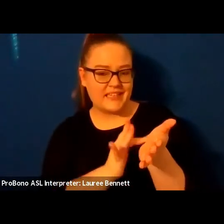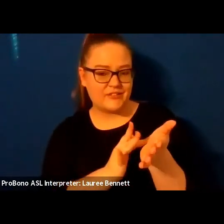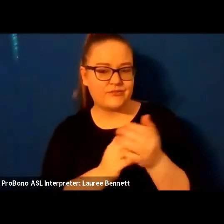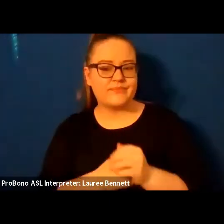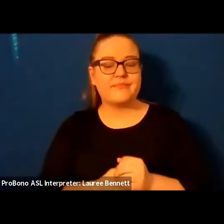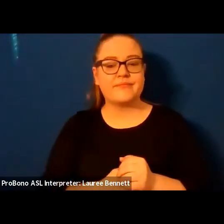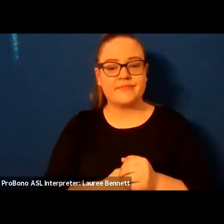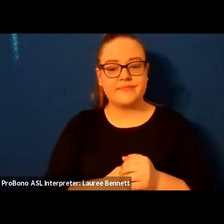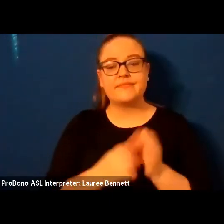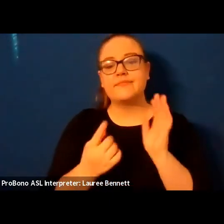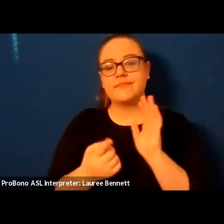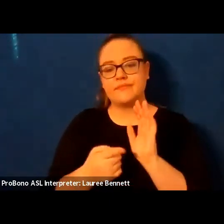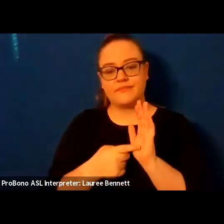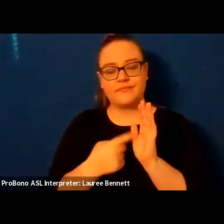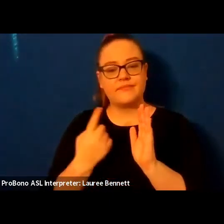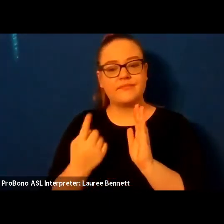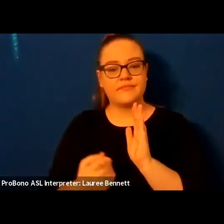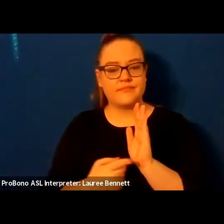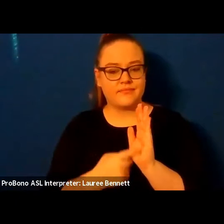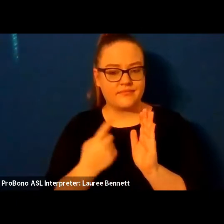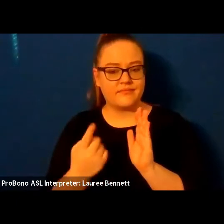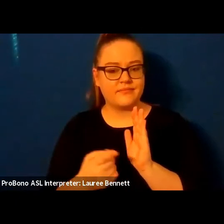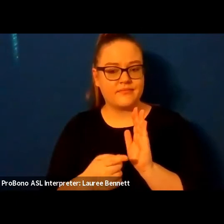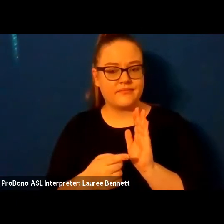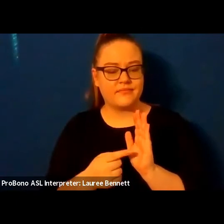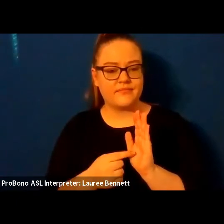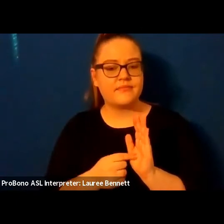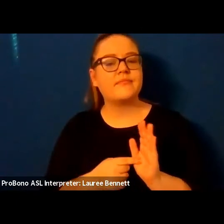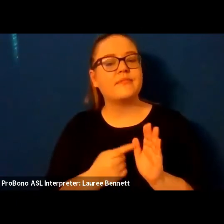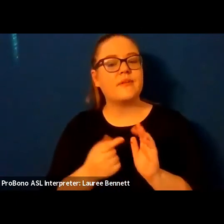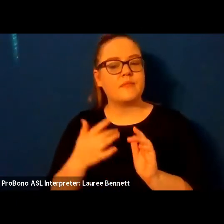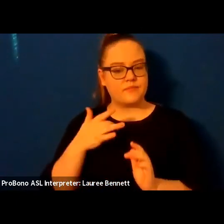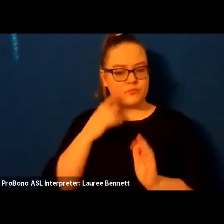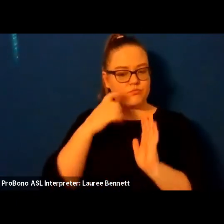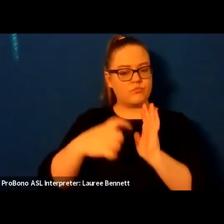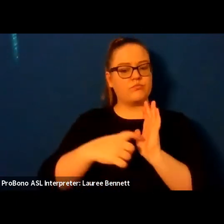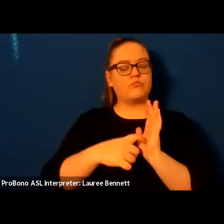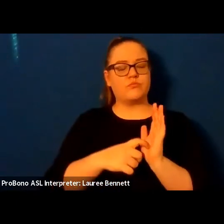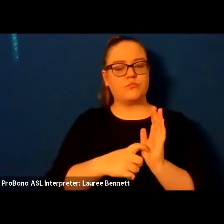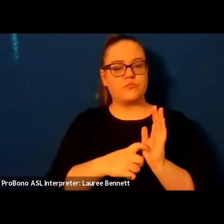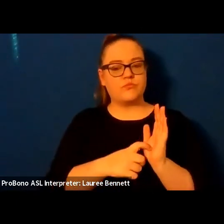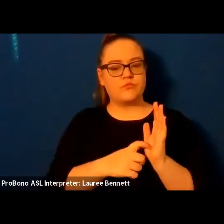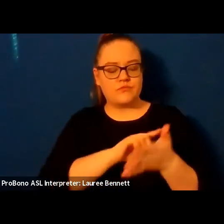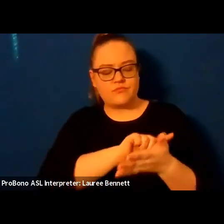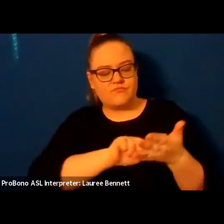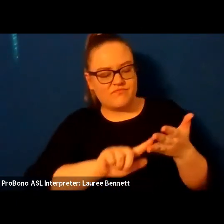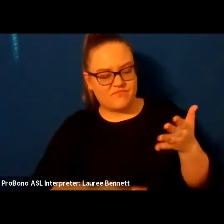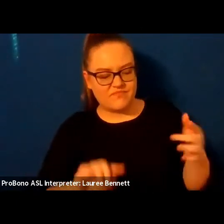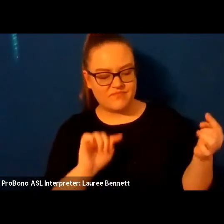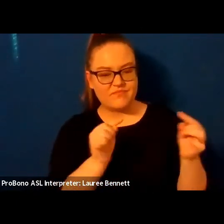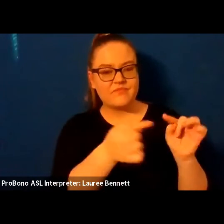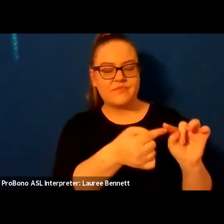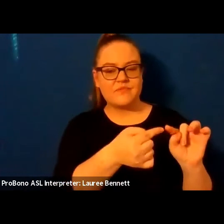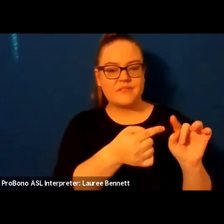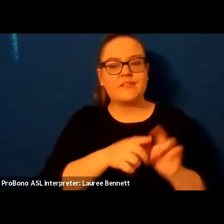sometimes while combing your hair a sliver of cartilage lodges in your finger pad you swallow the glittering blood